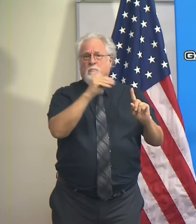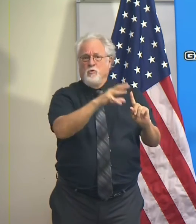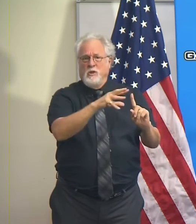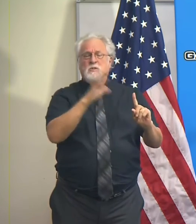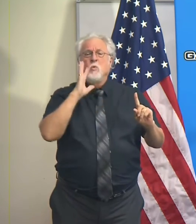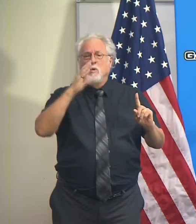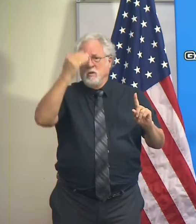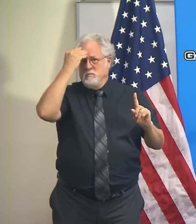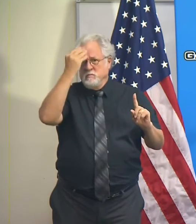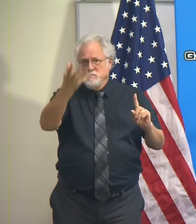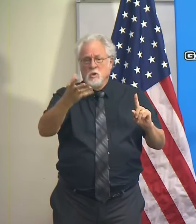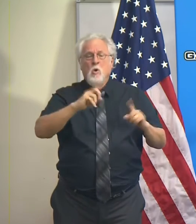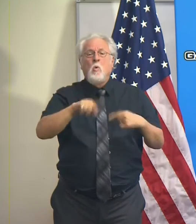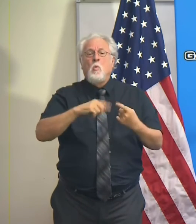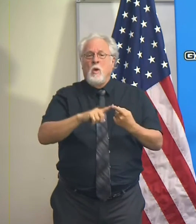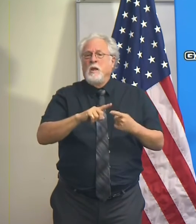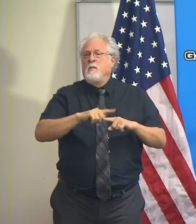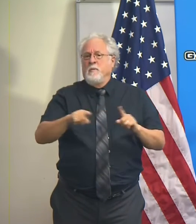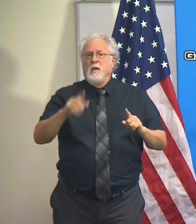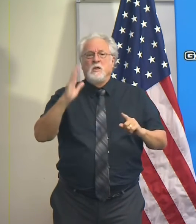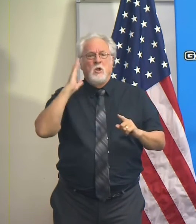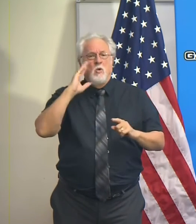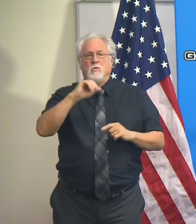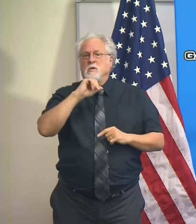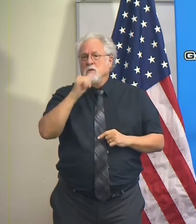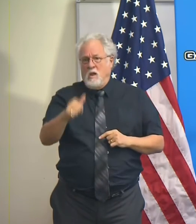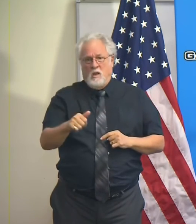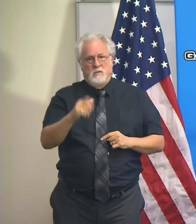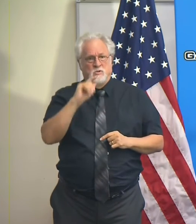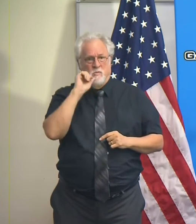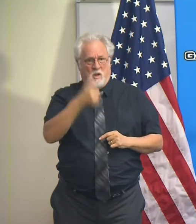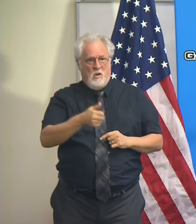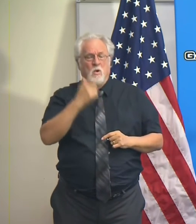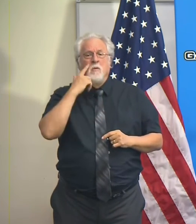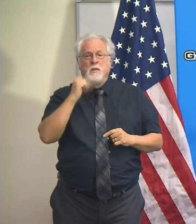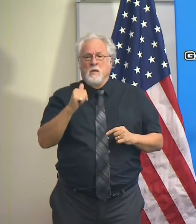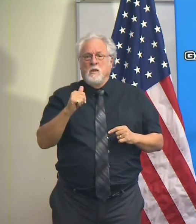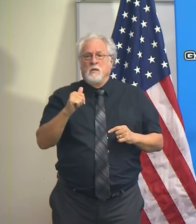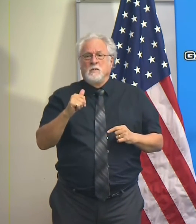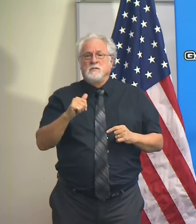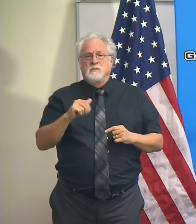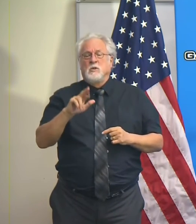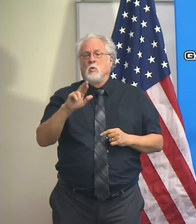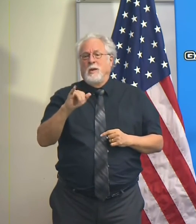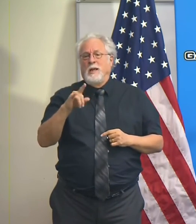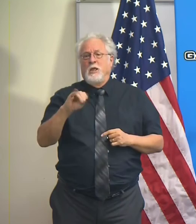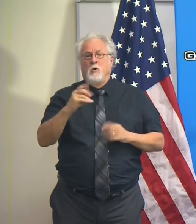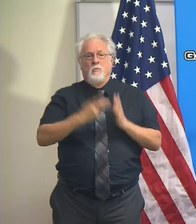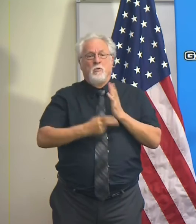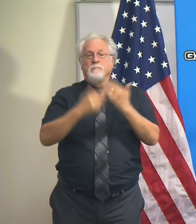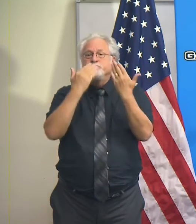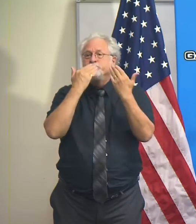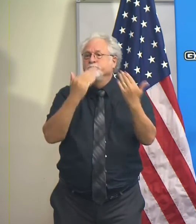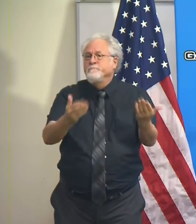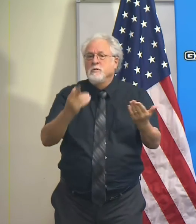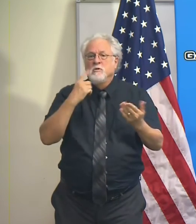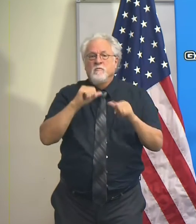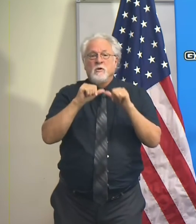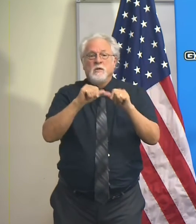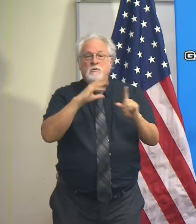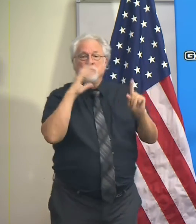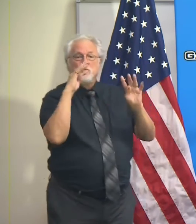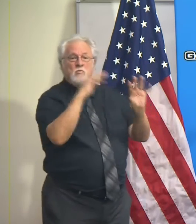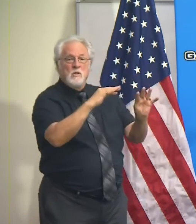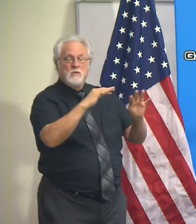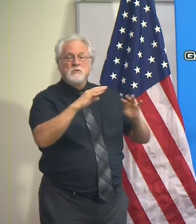We'll let you know when that's going to be. But we know it will not be tomorrow because of the radio program. So thank you all for continuing